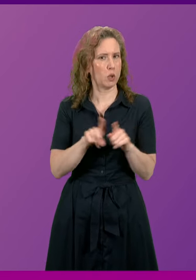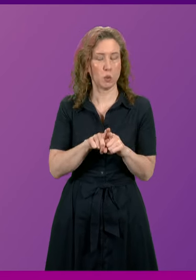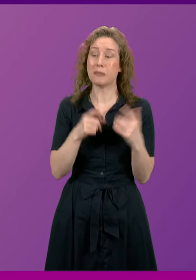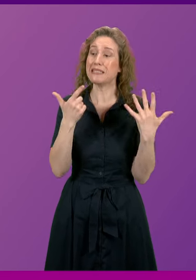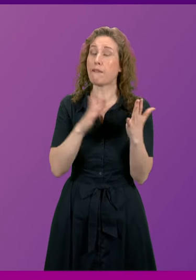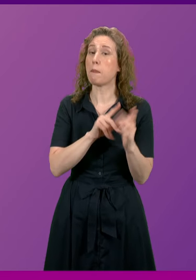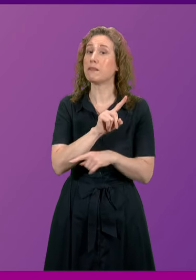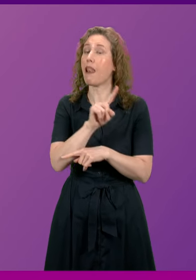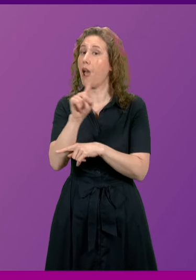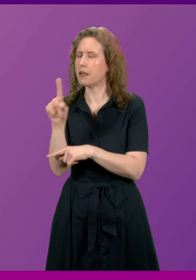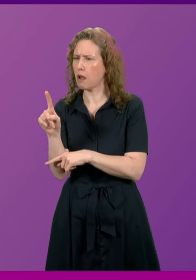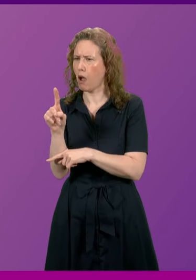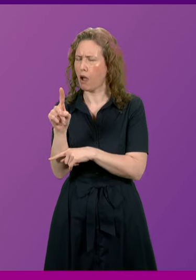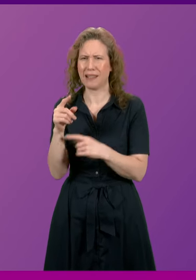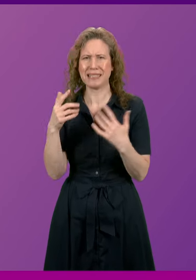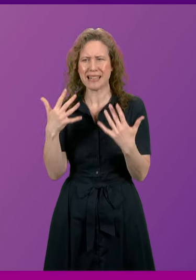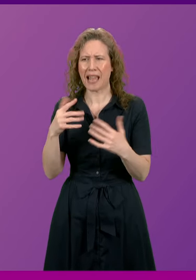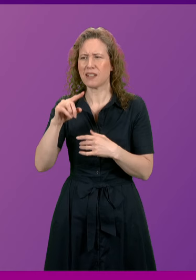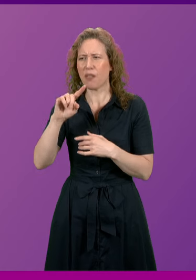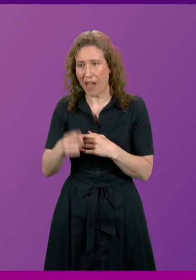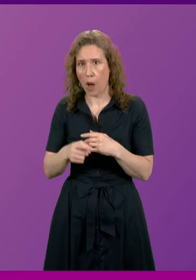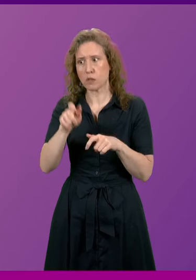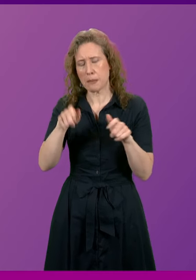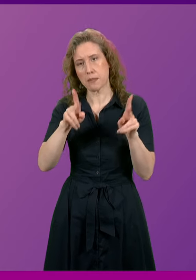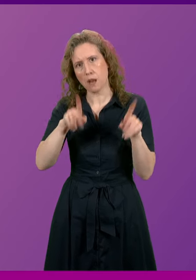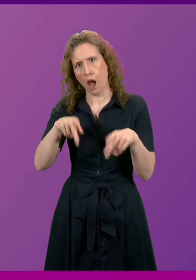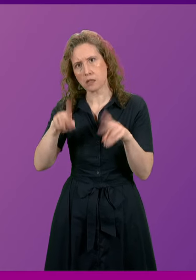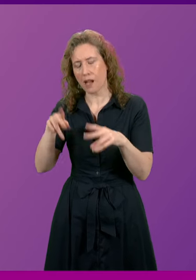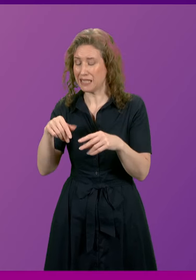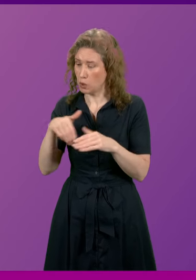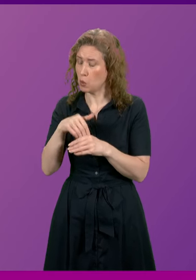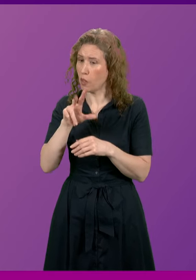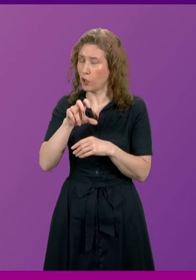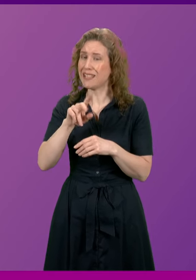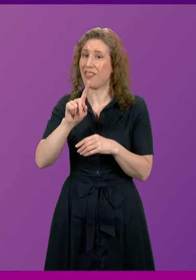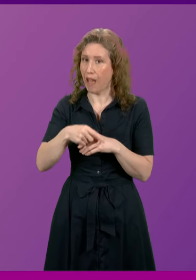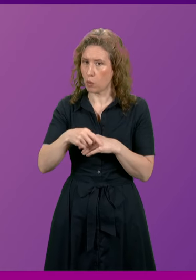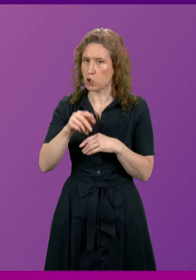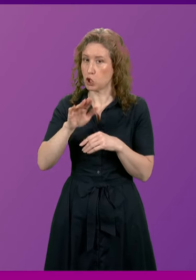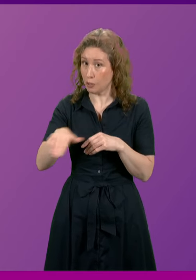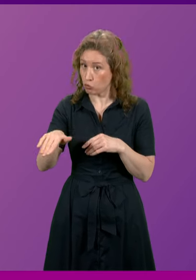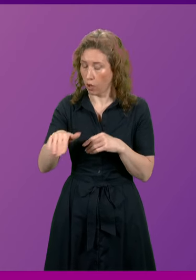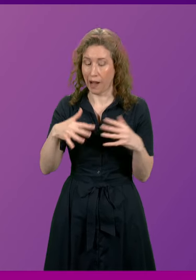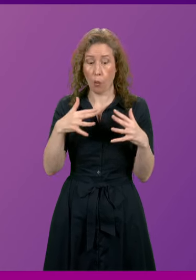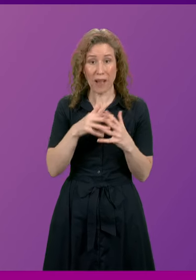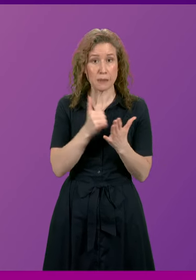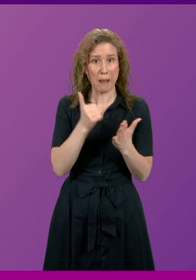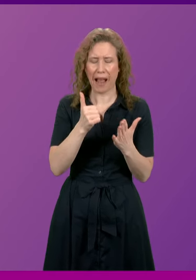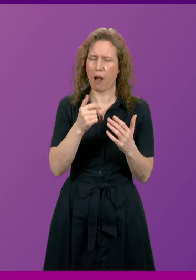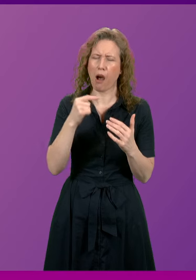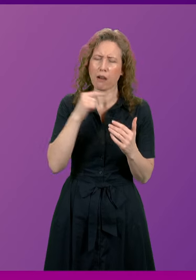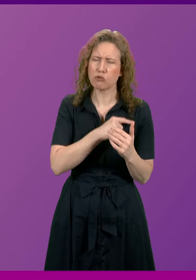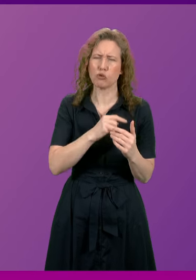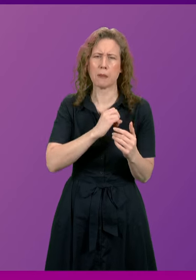later tens of thousands of deaths later including at least 13,000 children and in the West Bank hundreds of